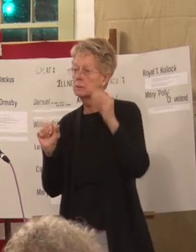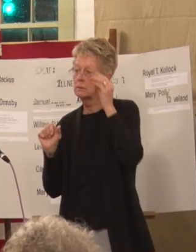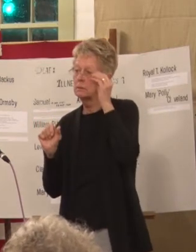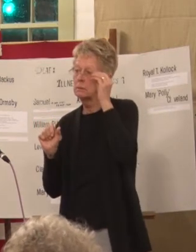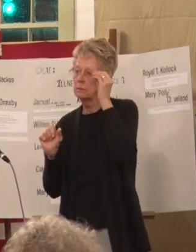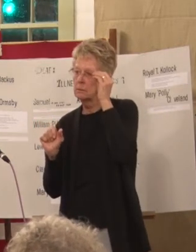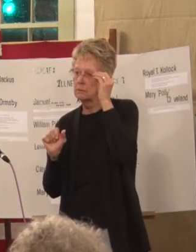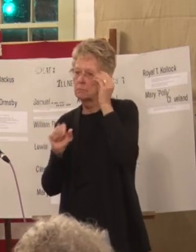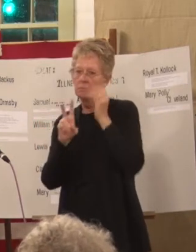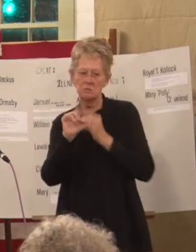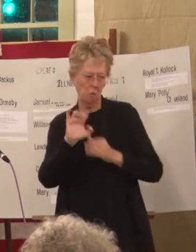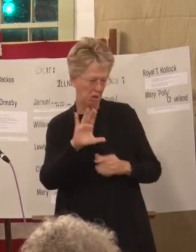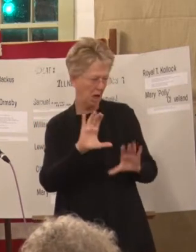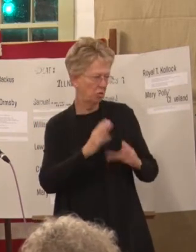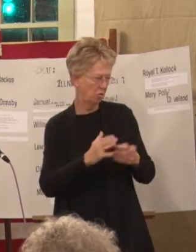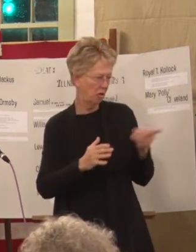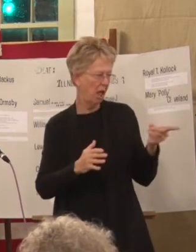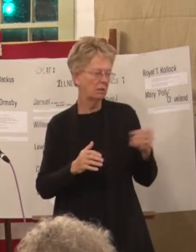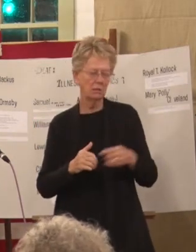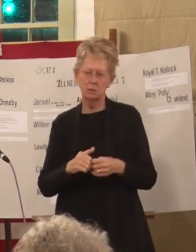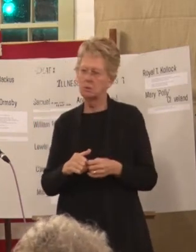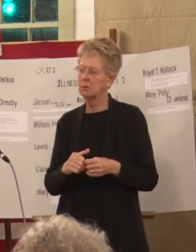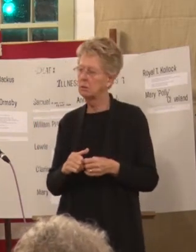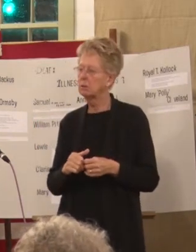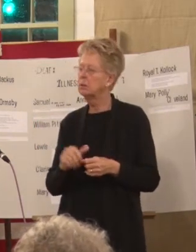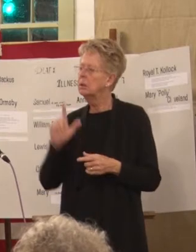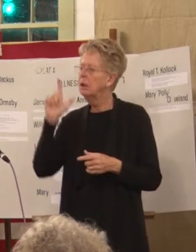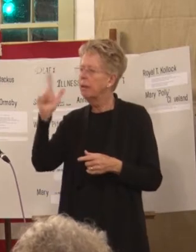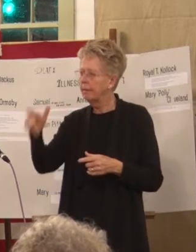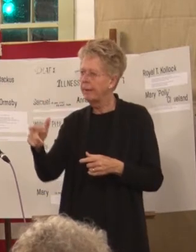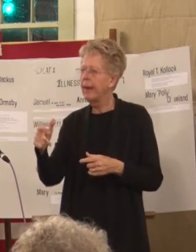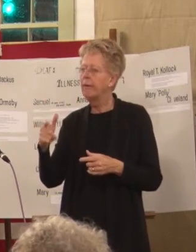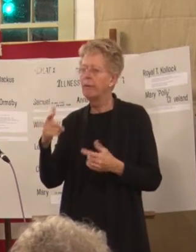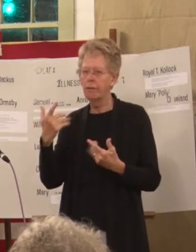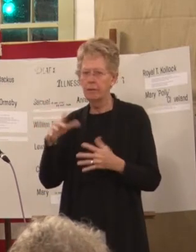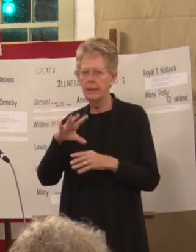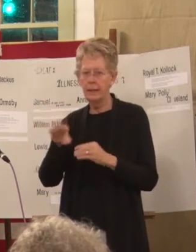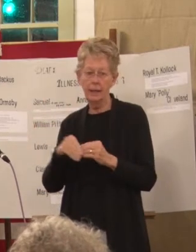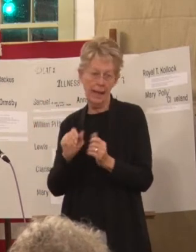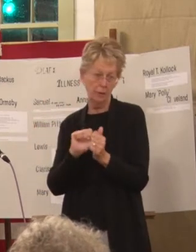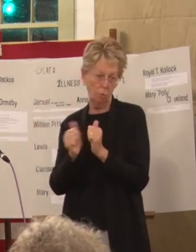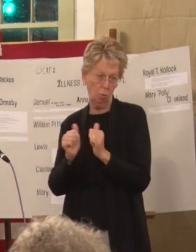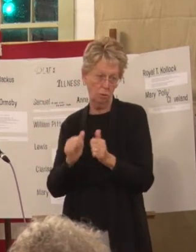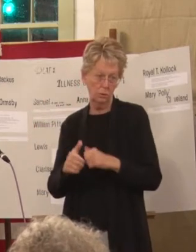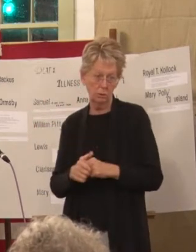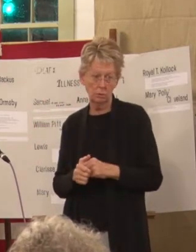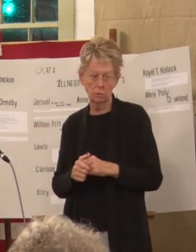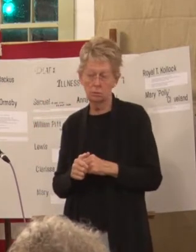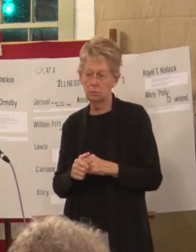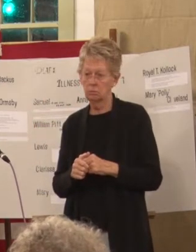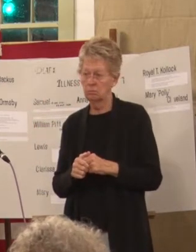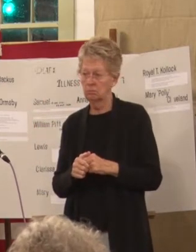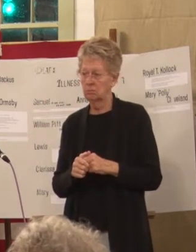vocational classes. Later on, they even added sports. And so, that was a big diggy.